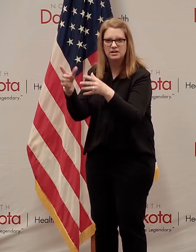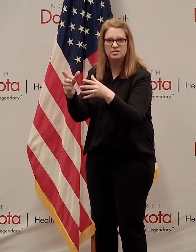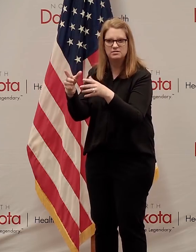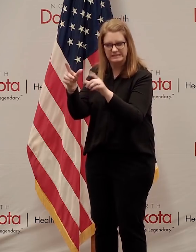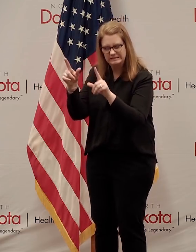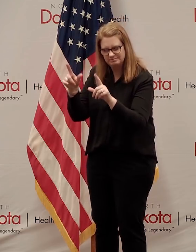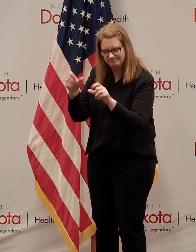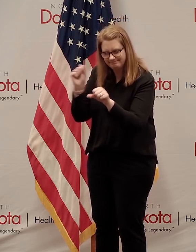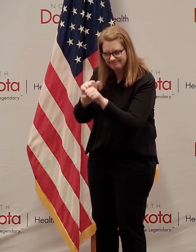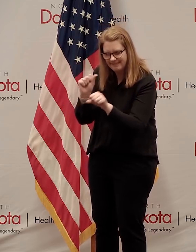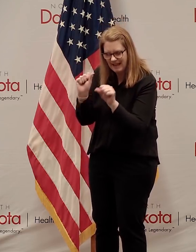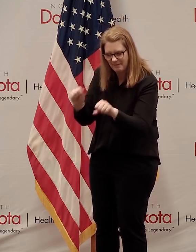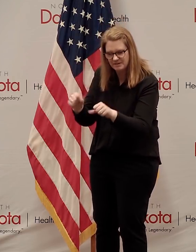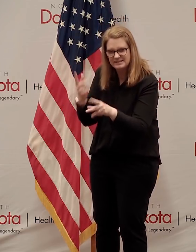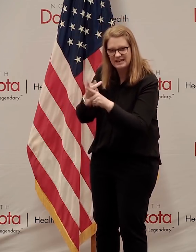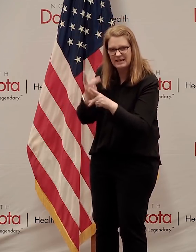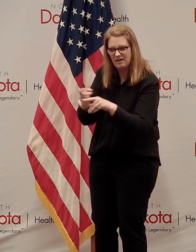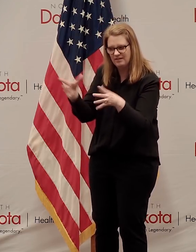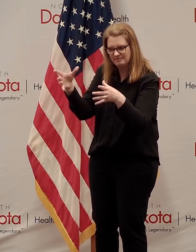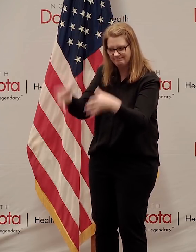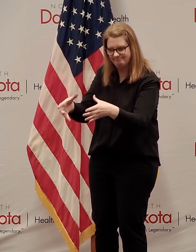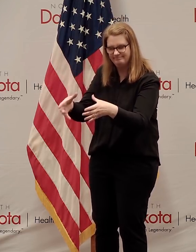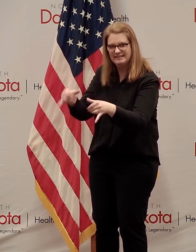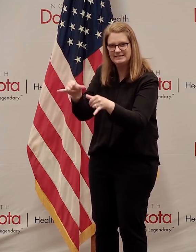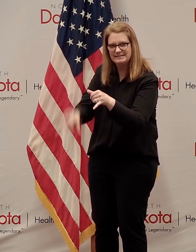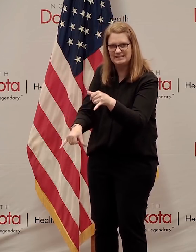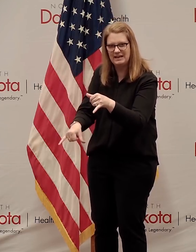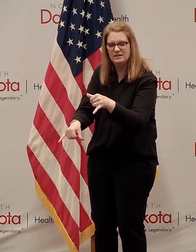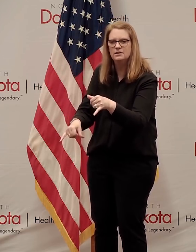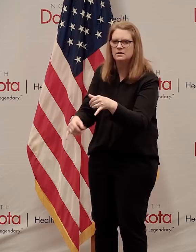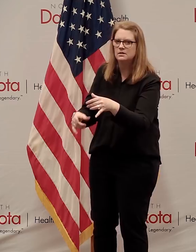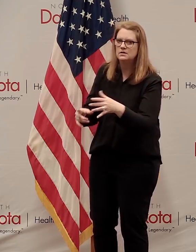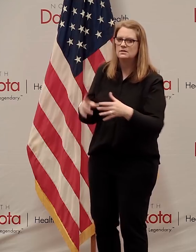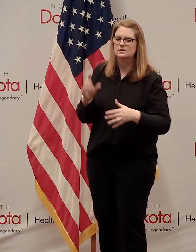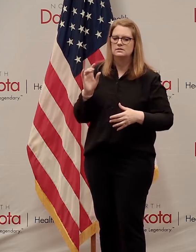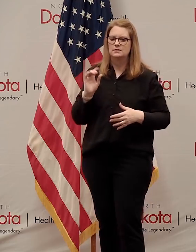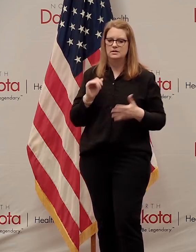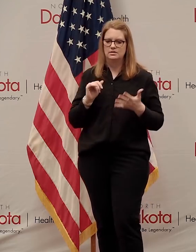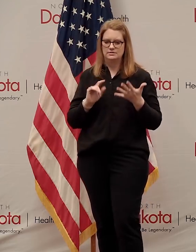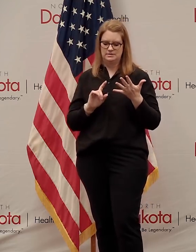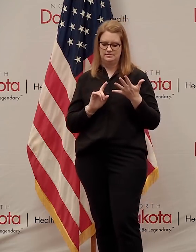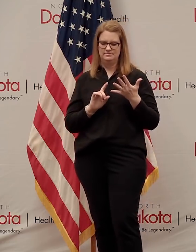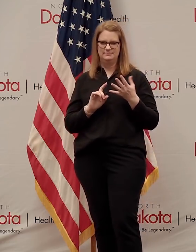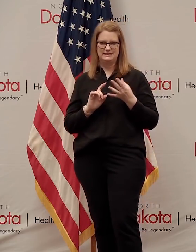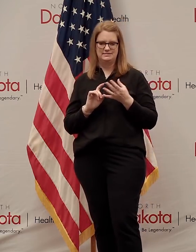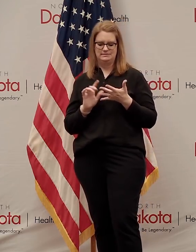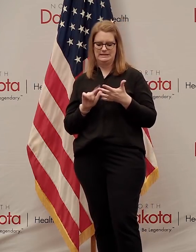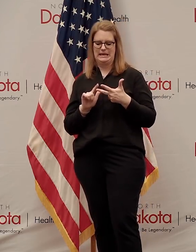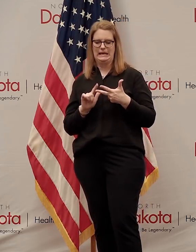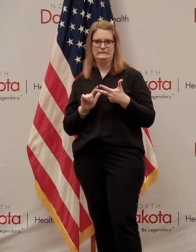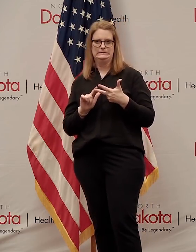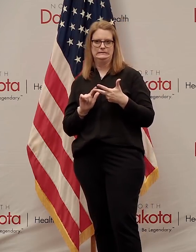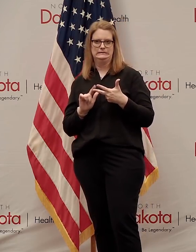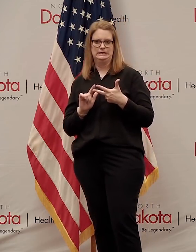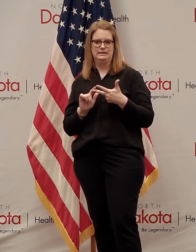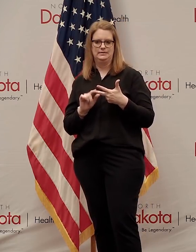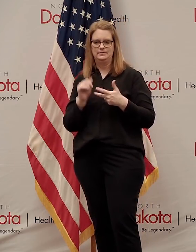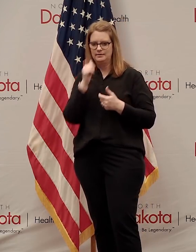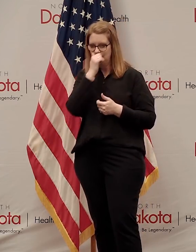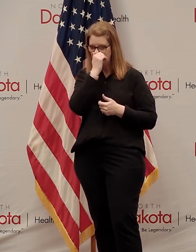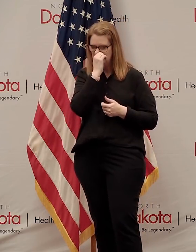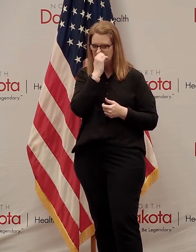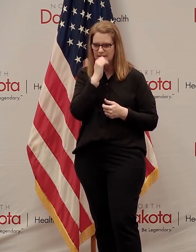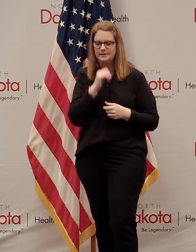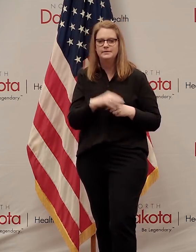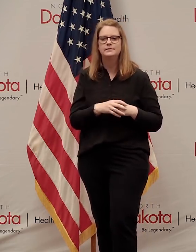widely across our communities or our state. And so that's number eight on the the